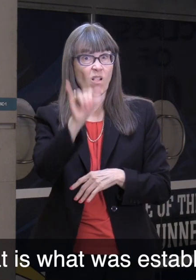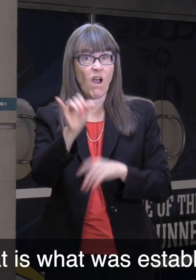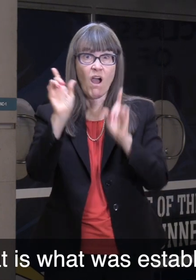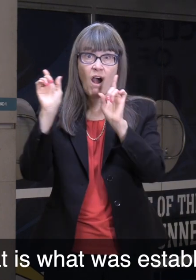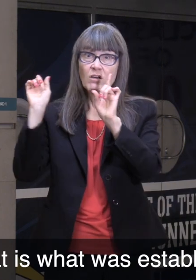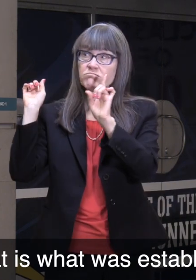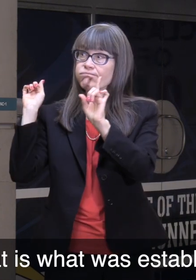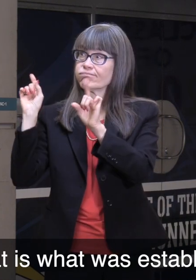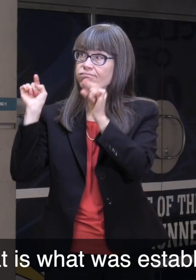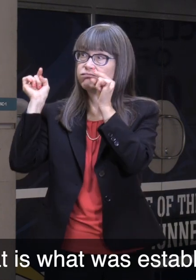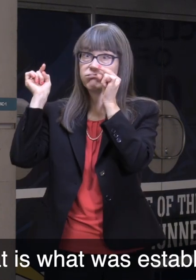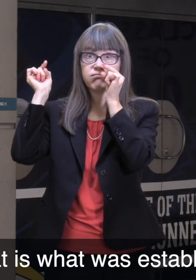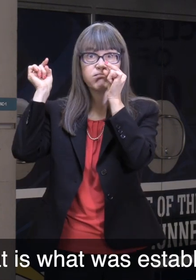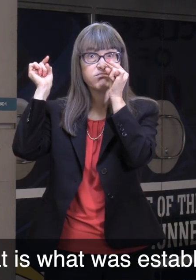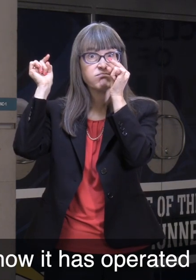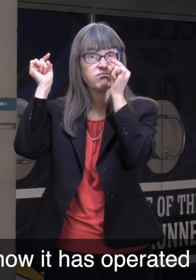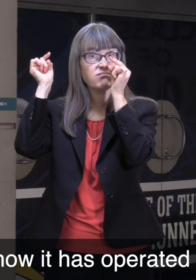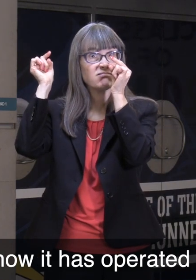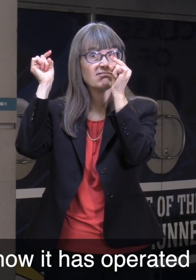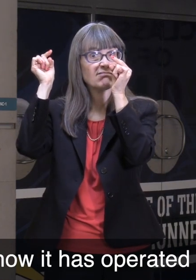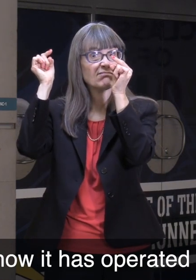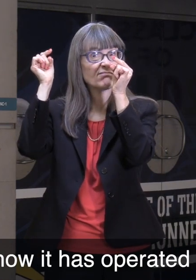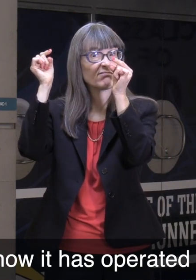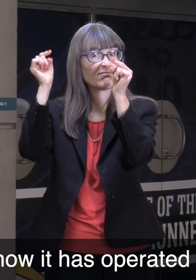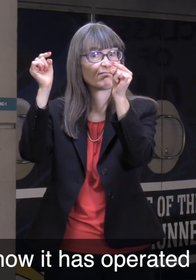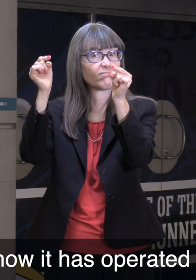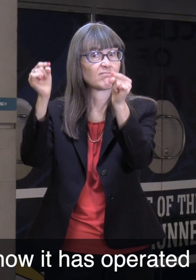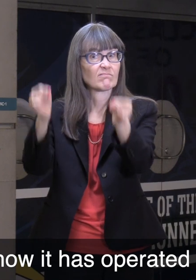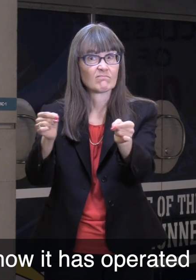So that is what was established, and that is how it has operated ever since.